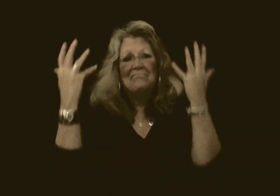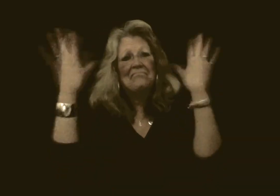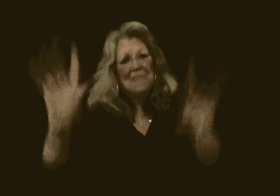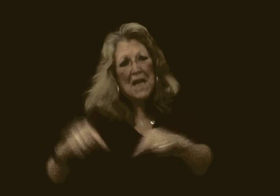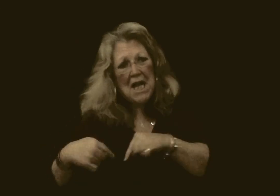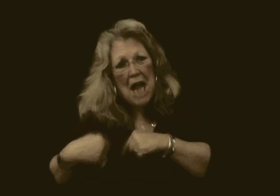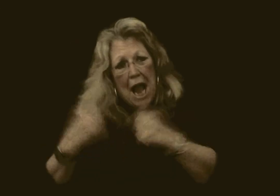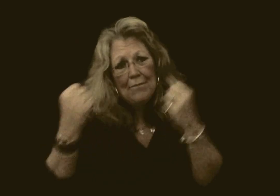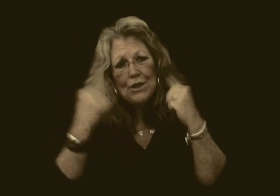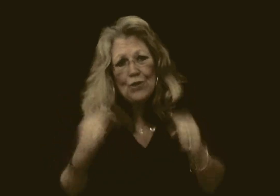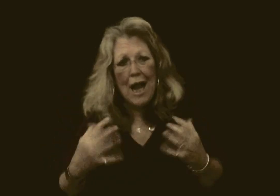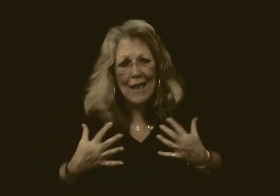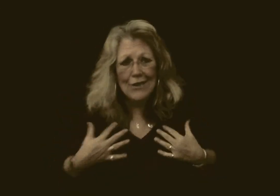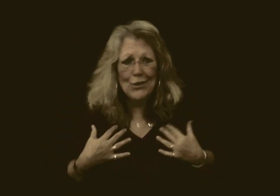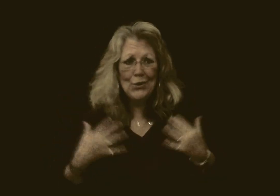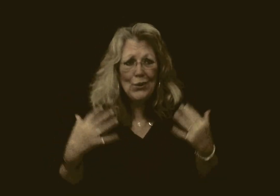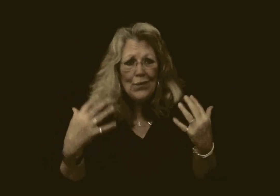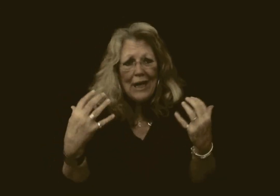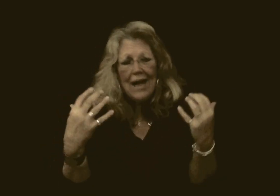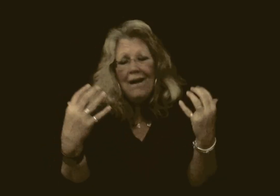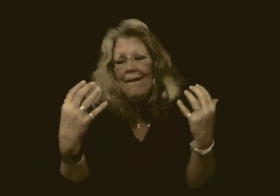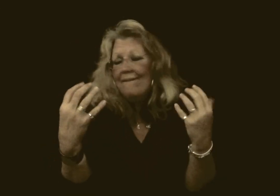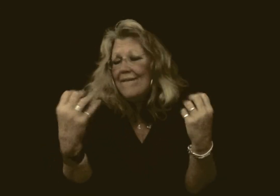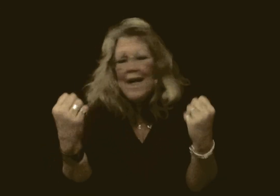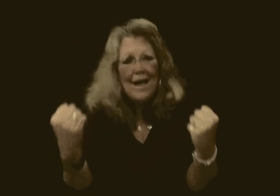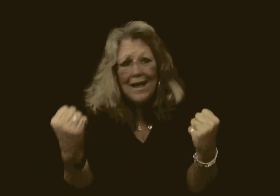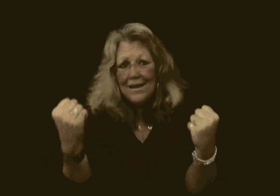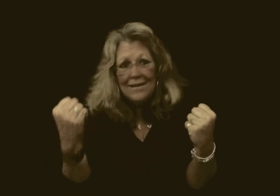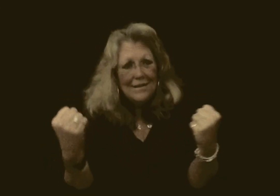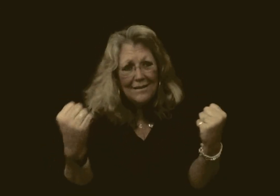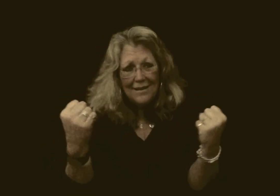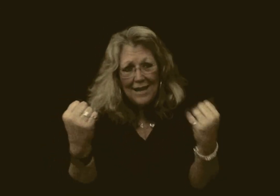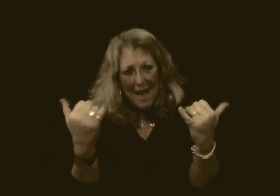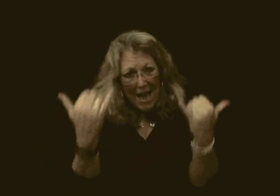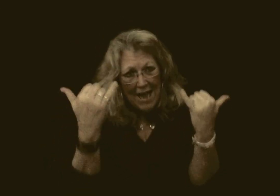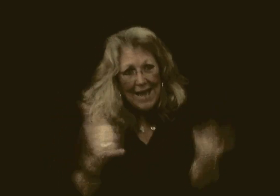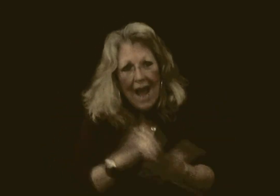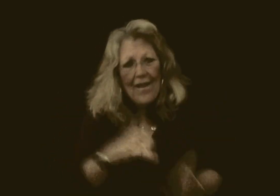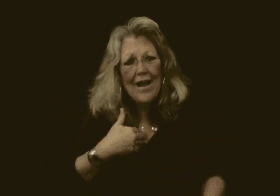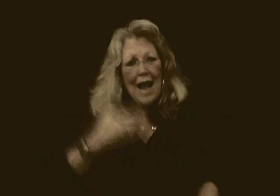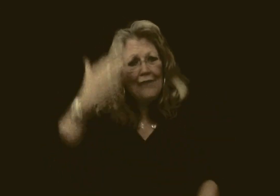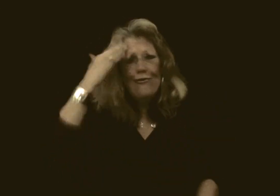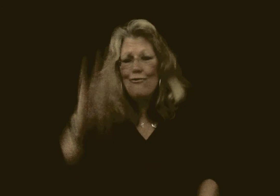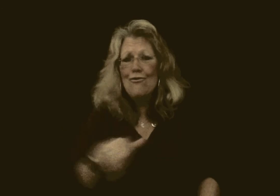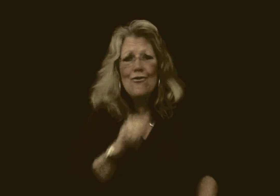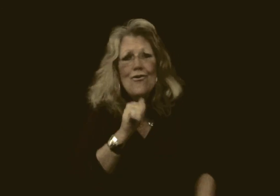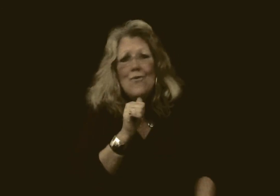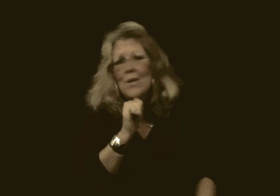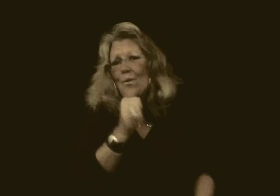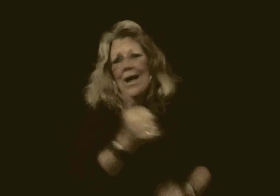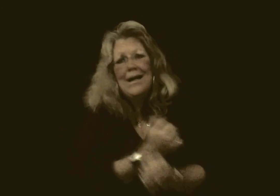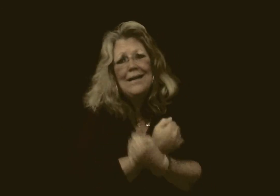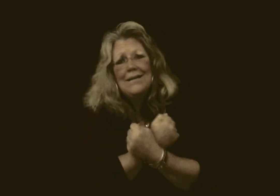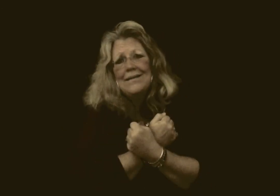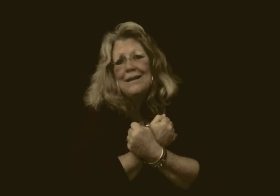I've got time to look up Now that I know it was enough